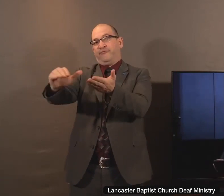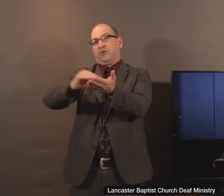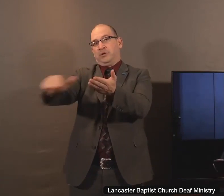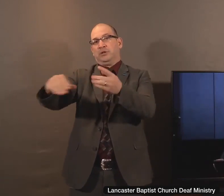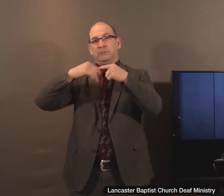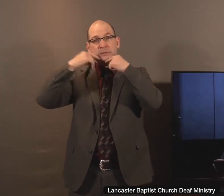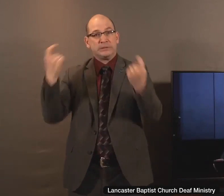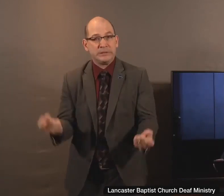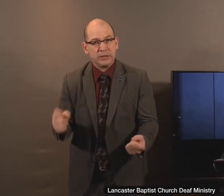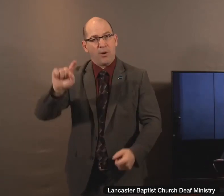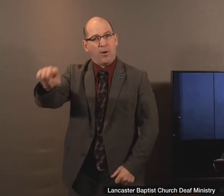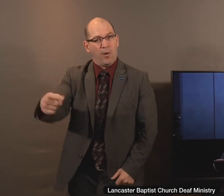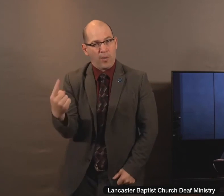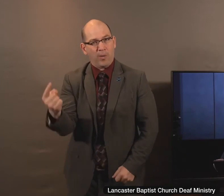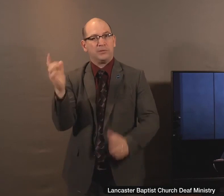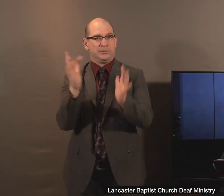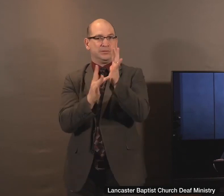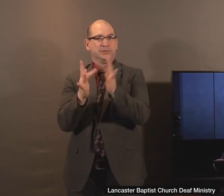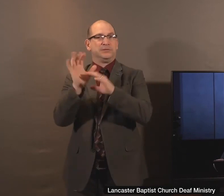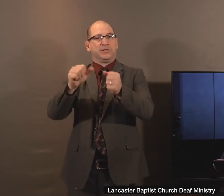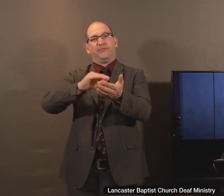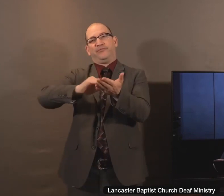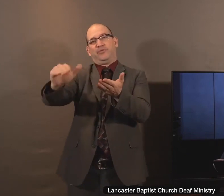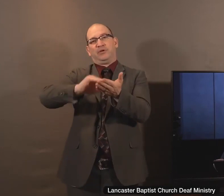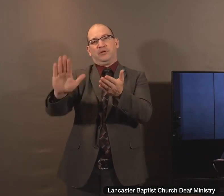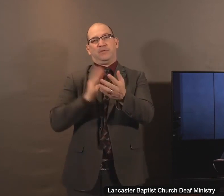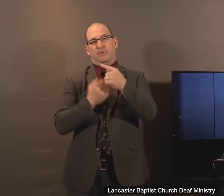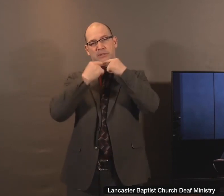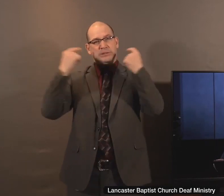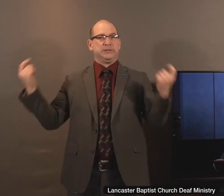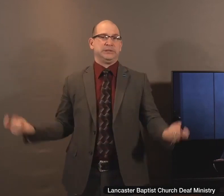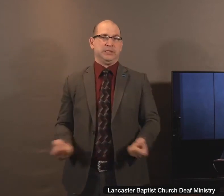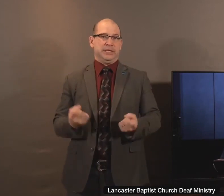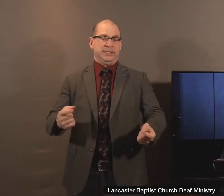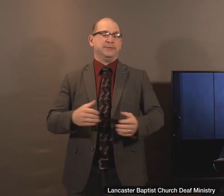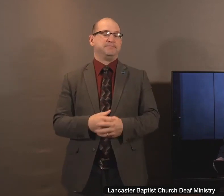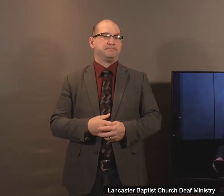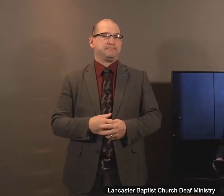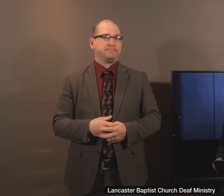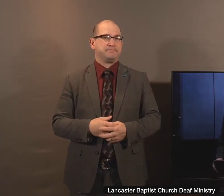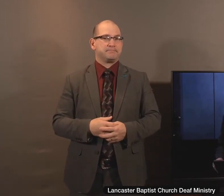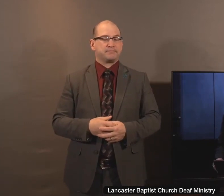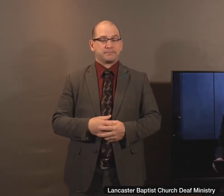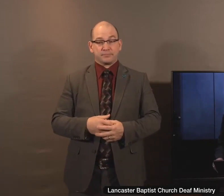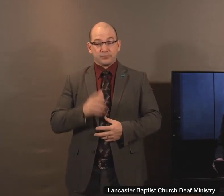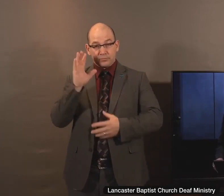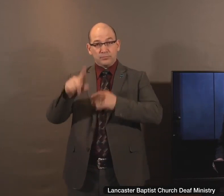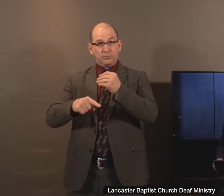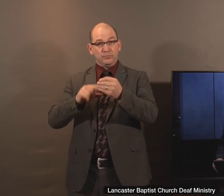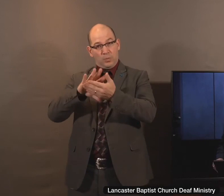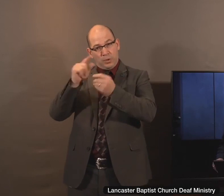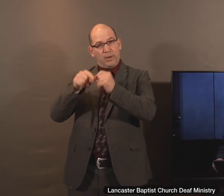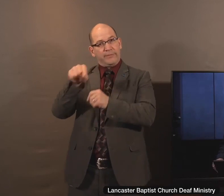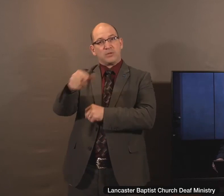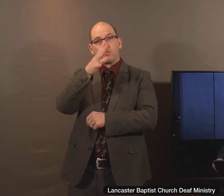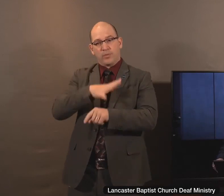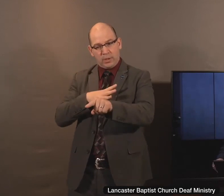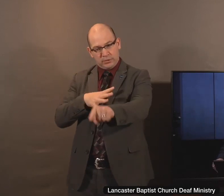Only Jesus Christ can forgive our sins. Today, we're going to learn about a woman who found forgiveness in Jesus